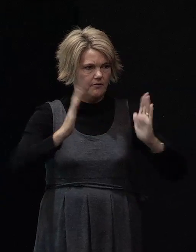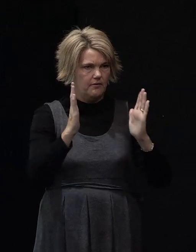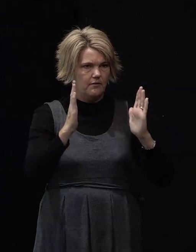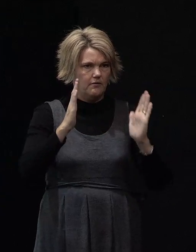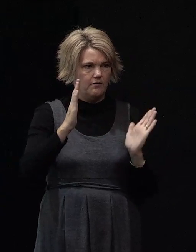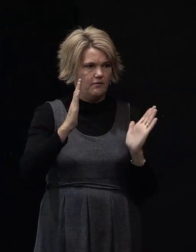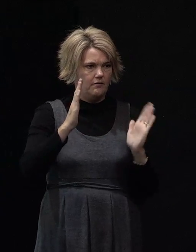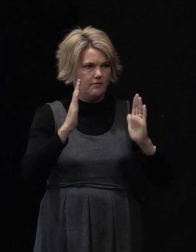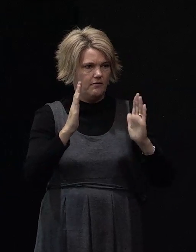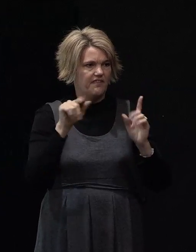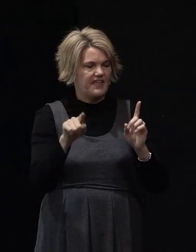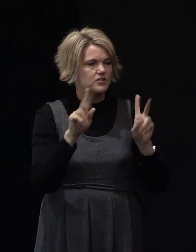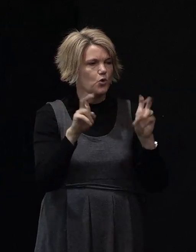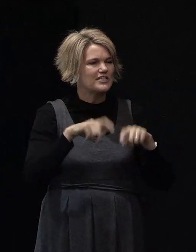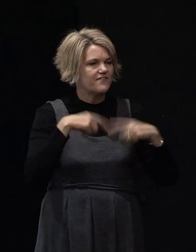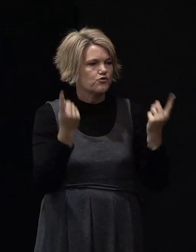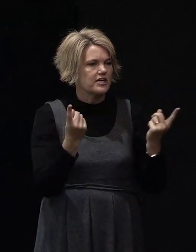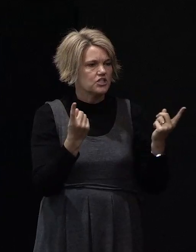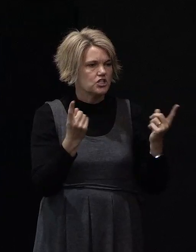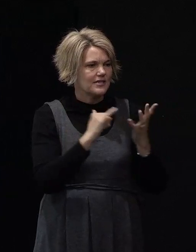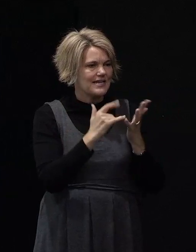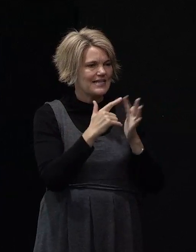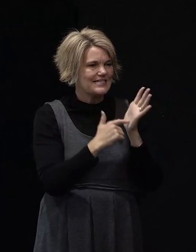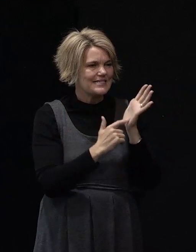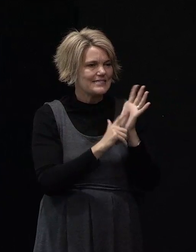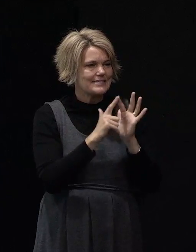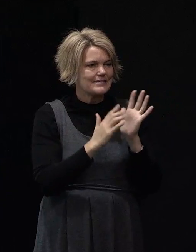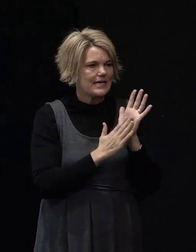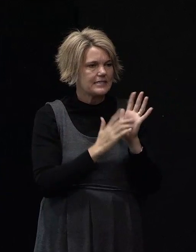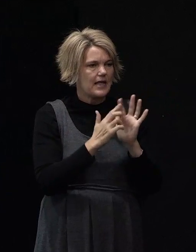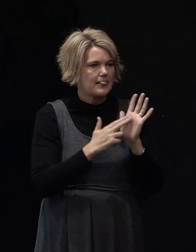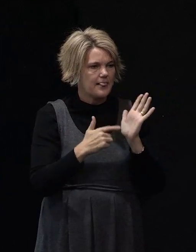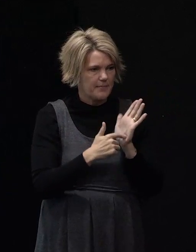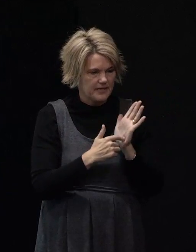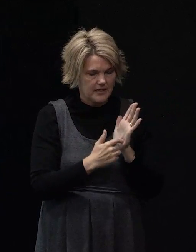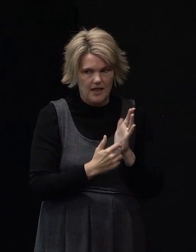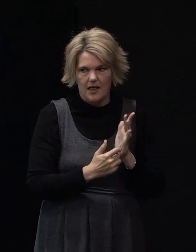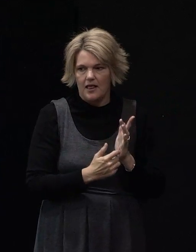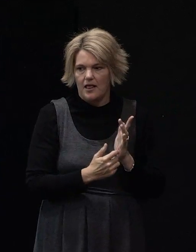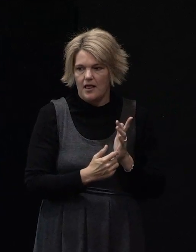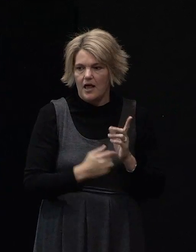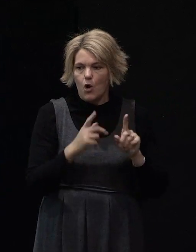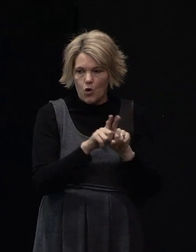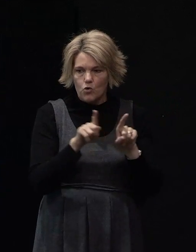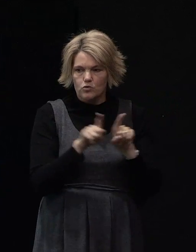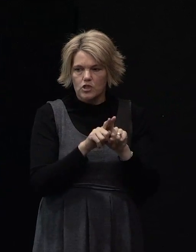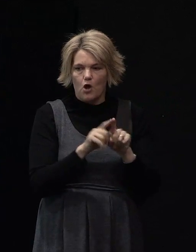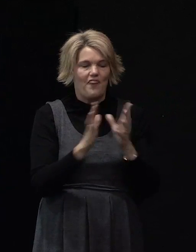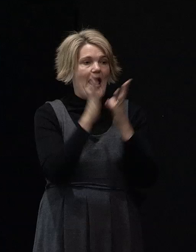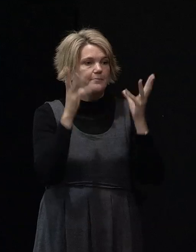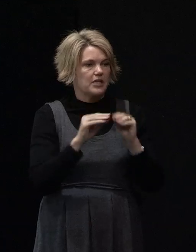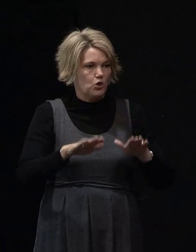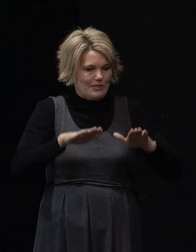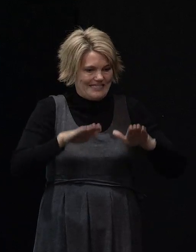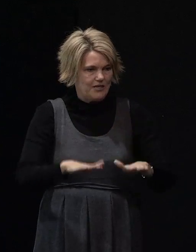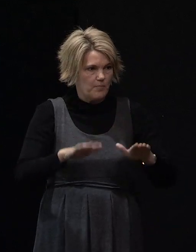That's the differential settlement. That's an important piece of information as well as the amount of absolute settlement which in some cases the whole ground